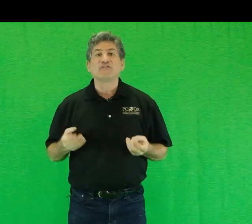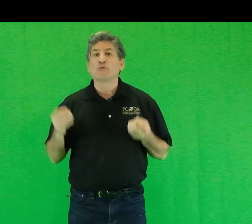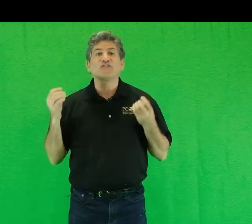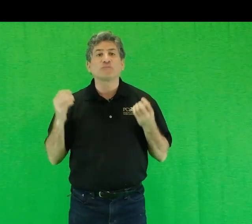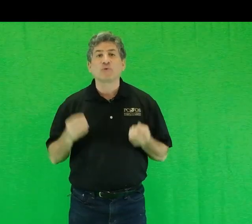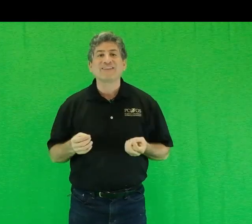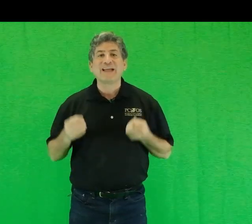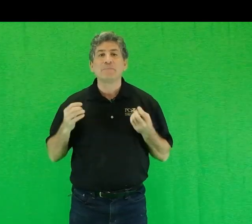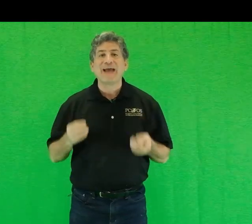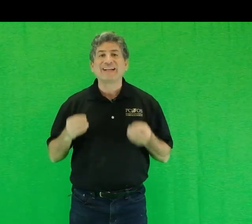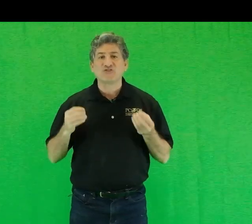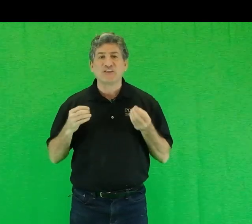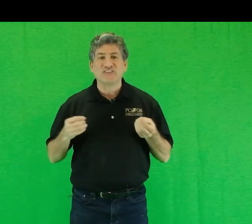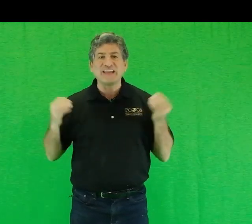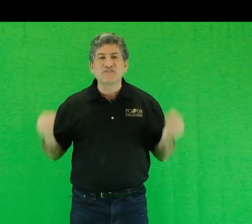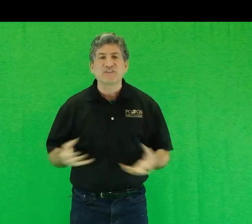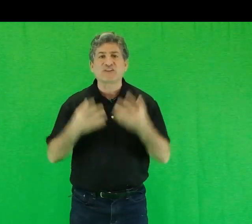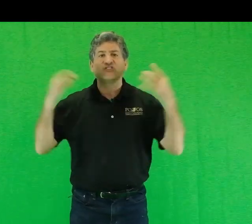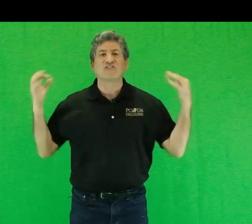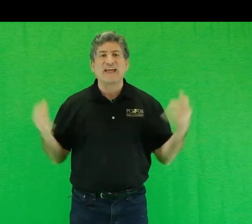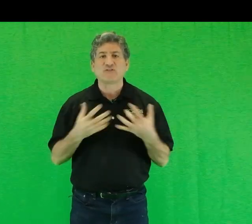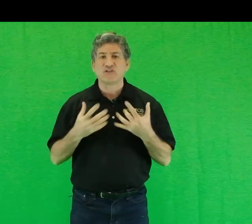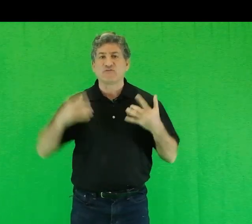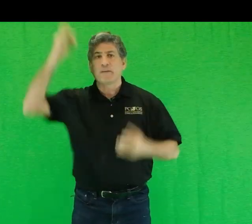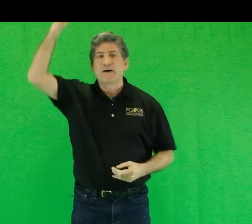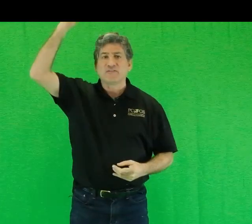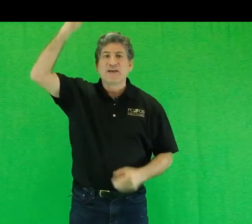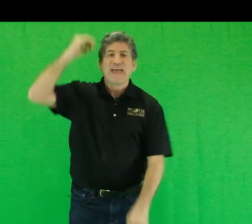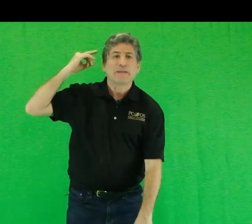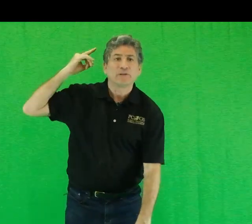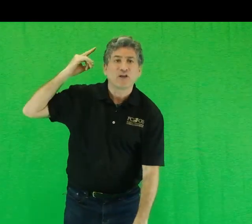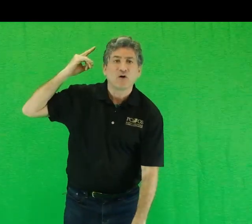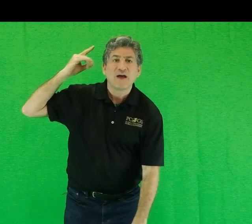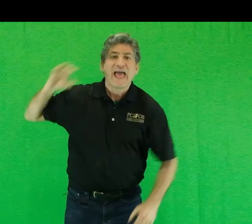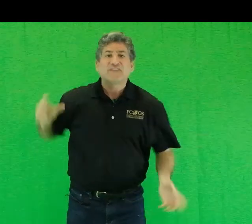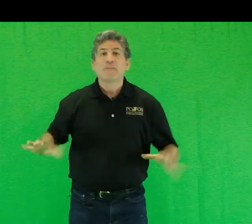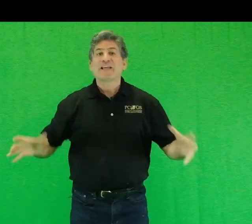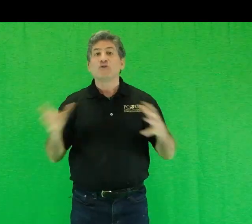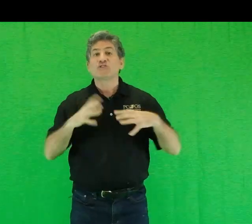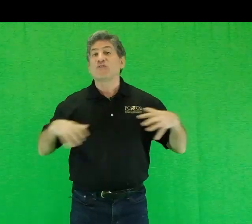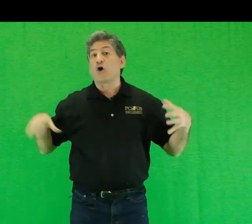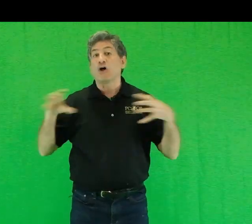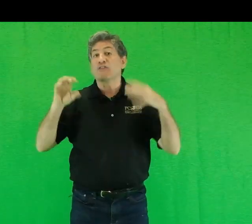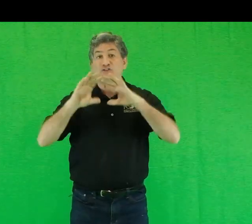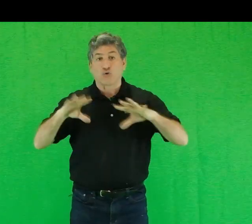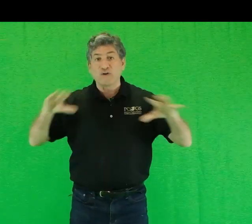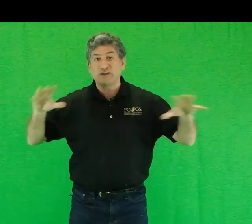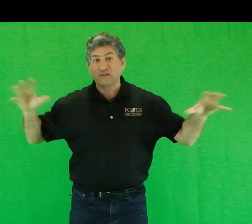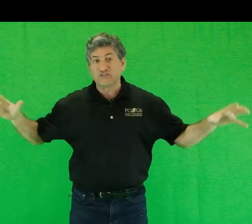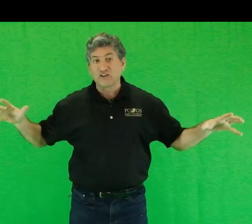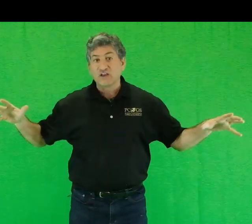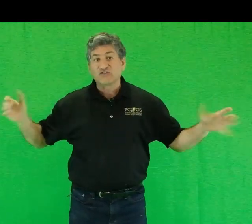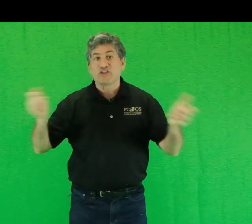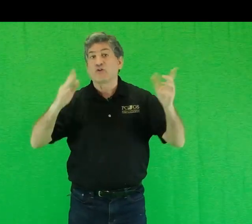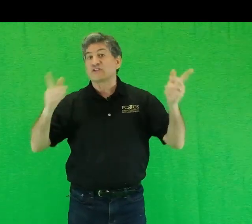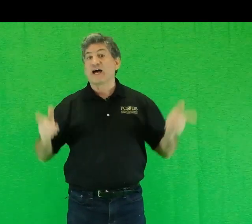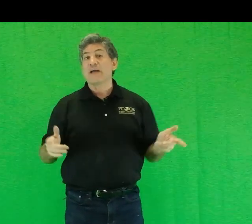to exploit and manage these influxes of energy from above and below and to make use of all their derivatives so that over time,